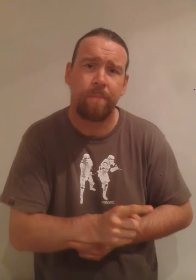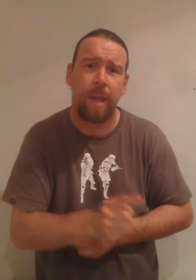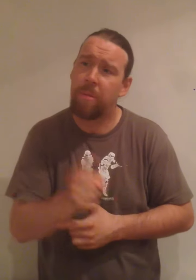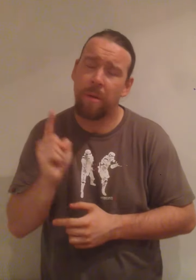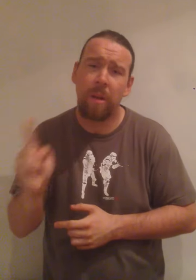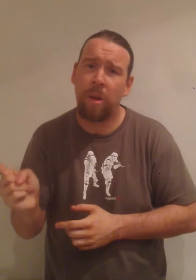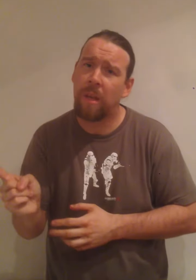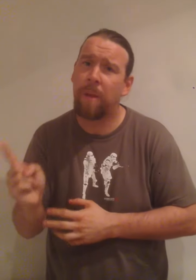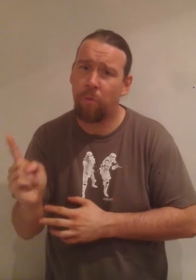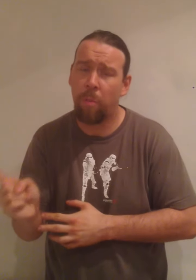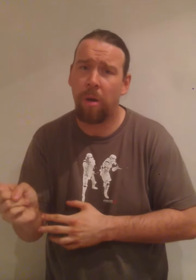I'm certainly not here to be a role model.